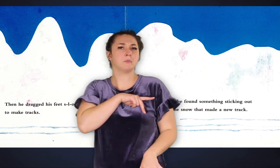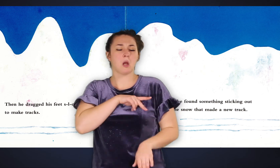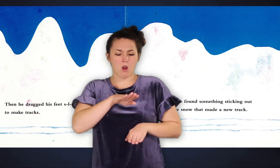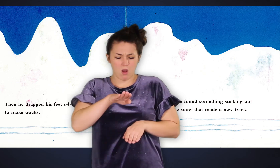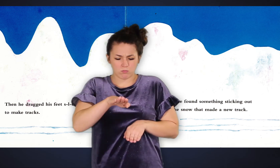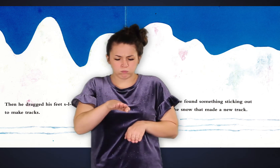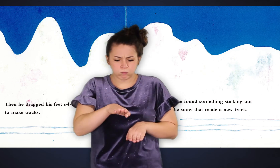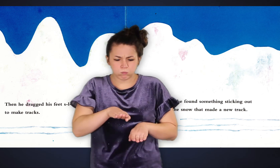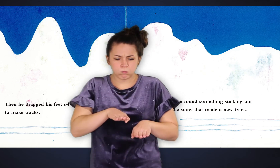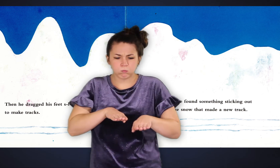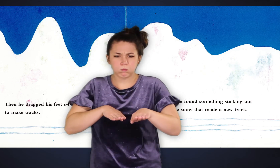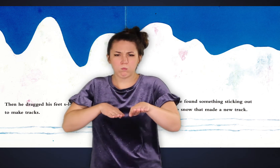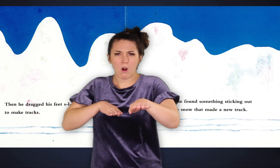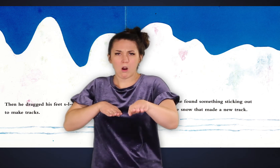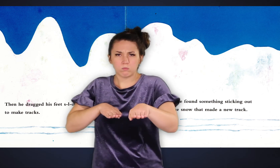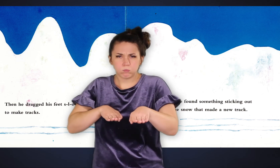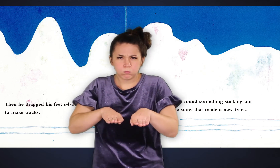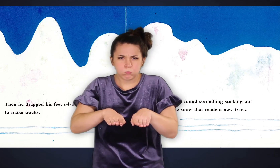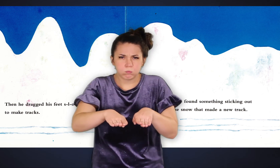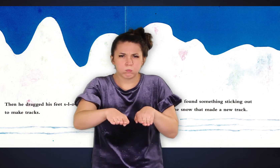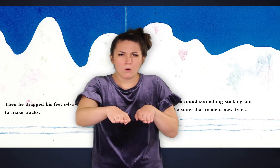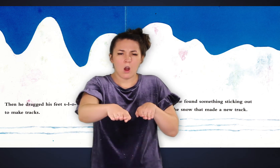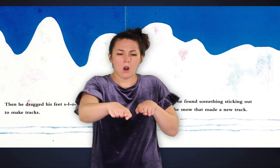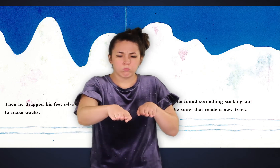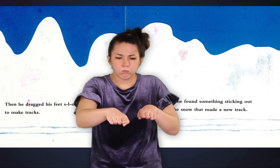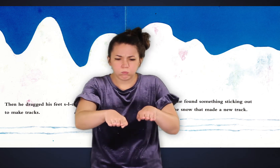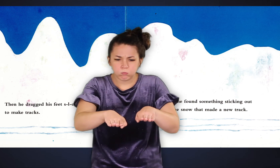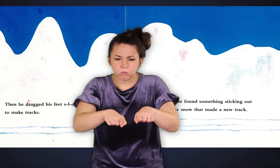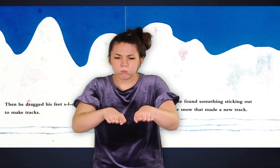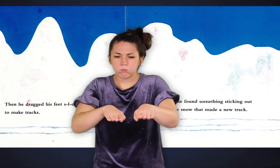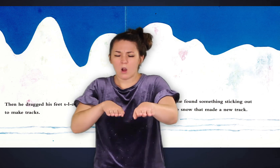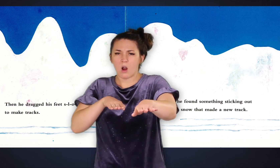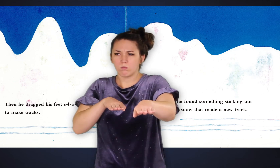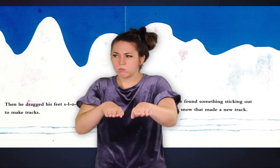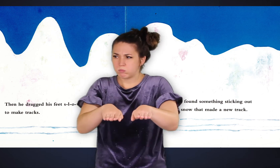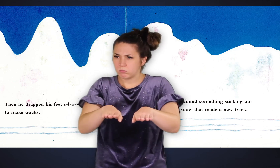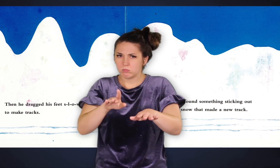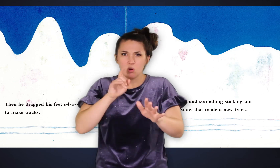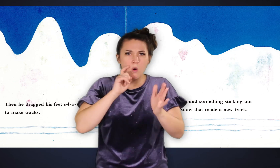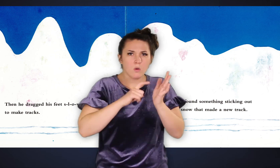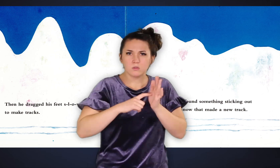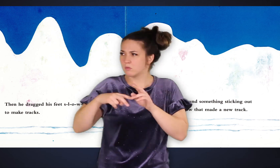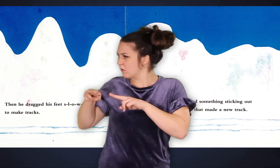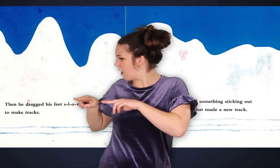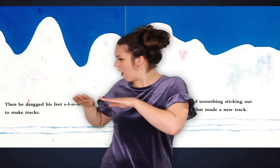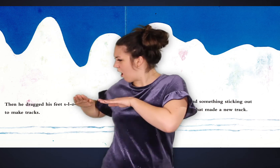Then he dragged his feet slowly to make tracks.